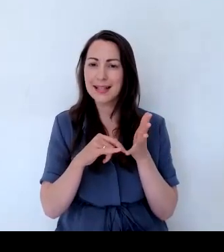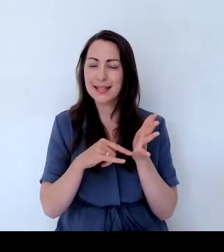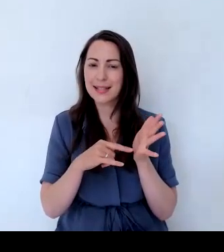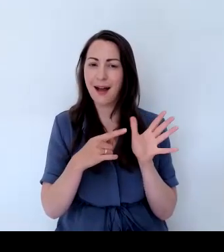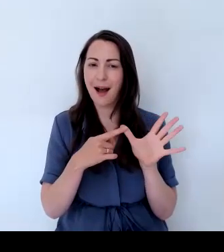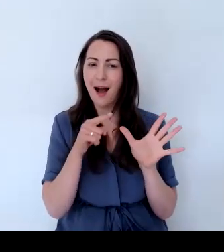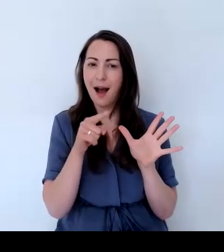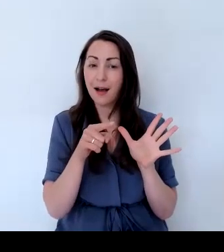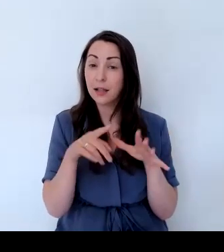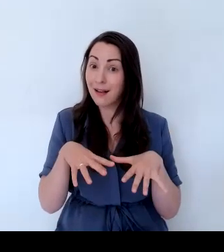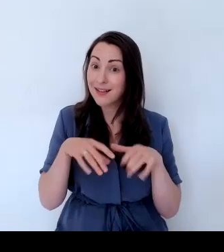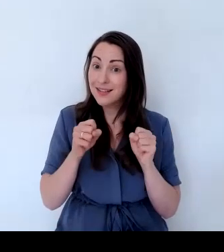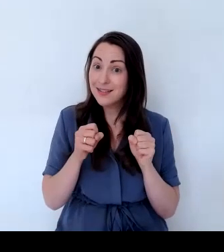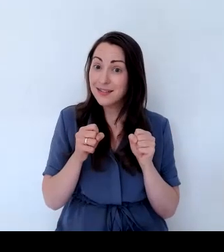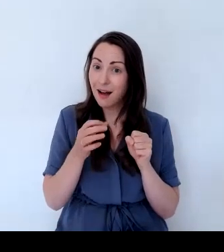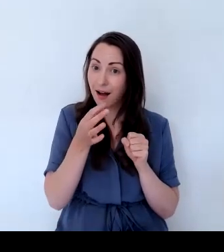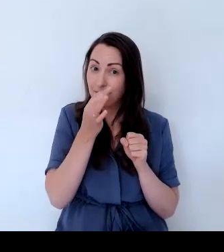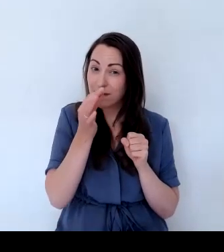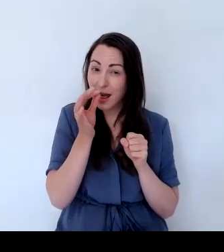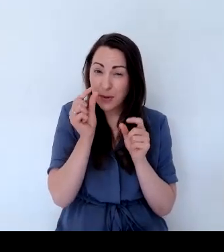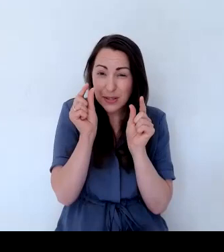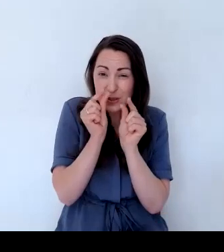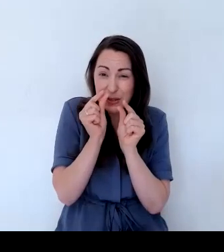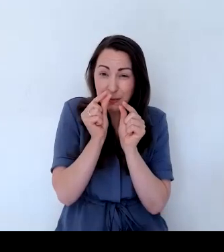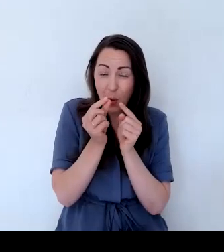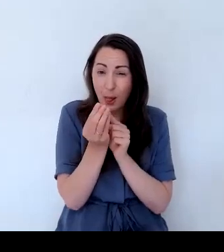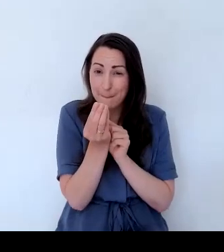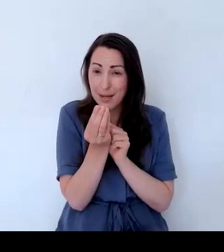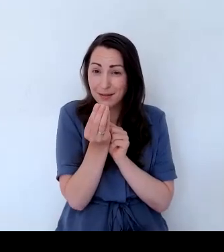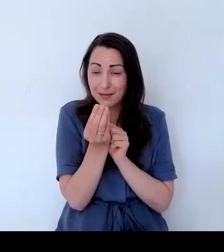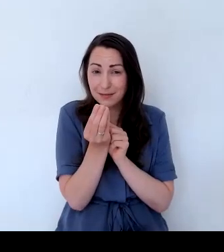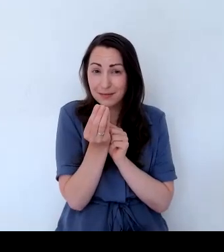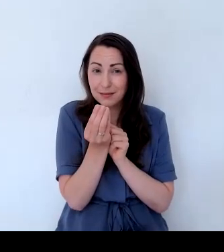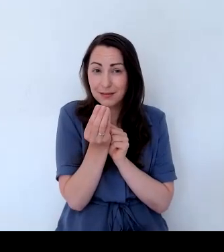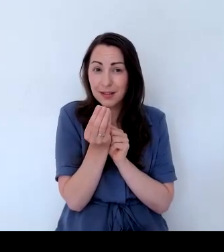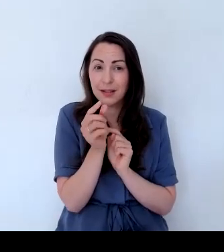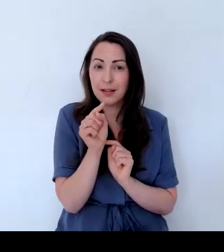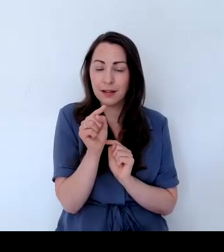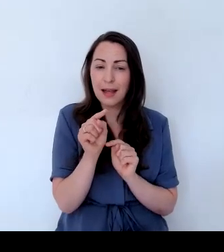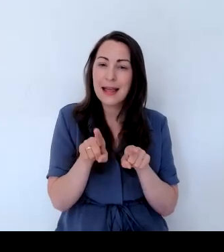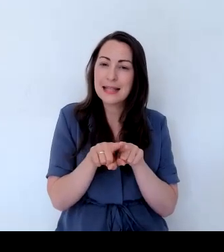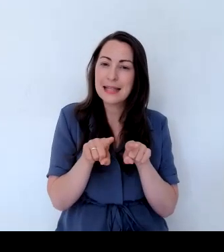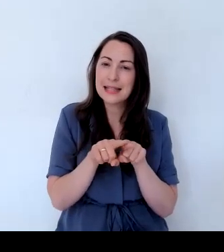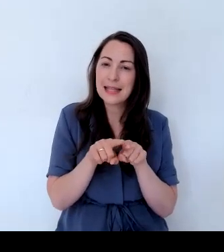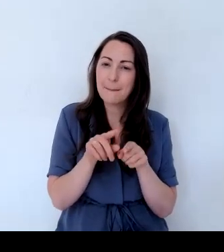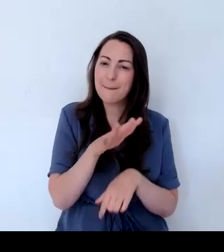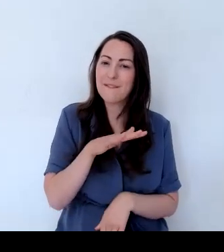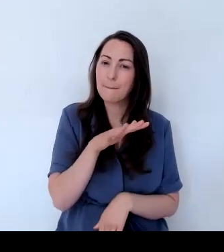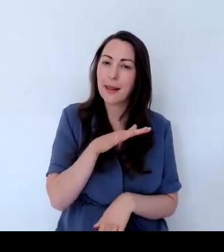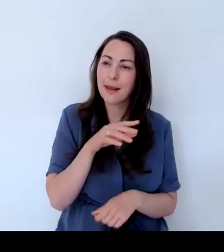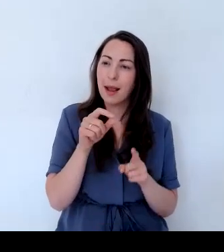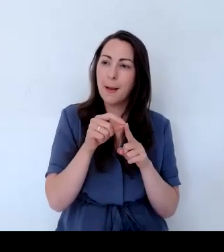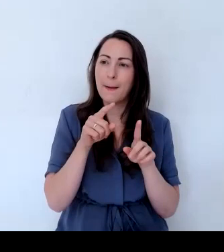starting to flower. Little tiny buds there, little pyrocancer, again, produces beautiful